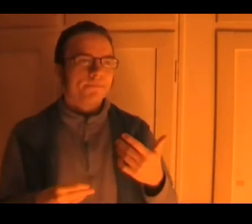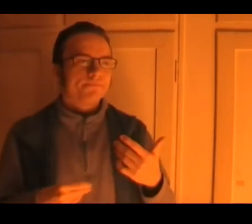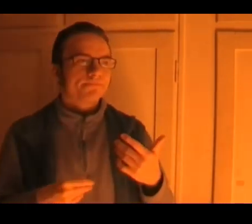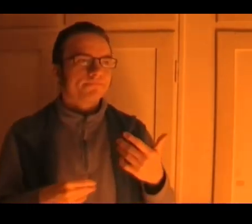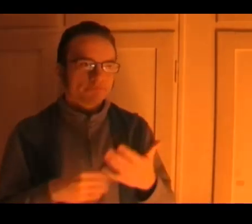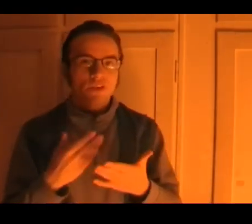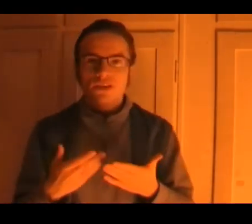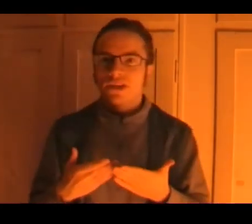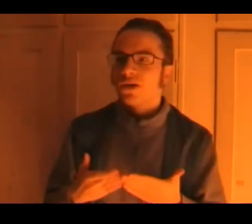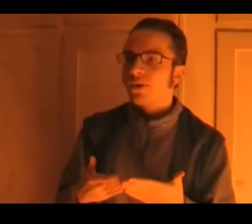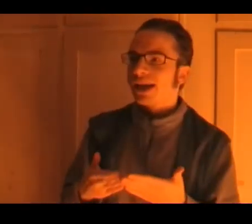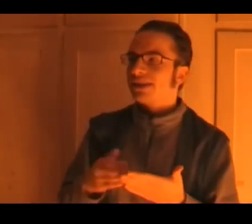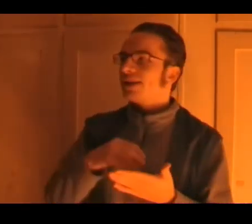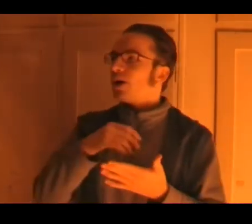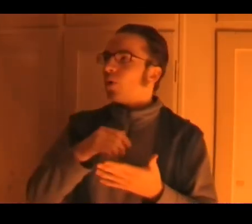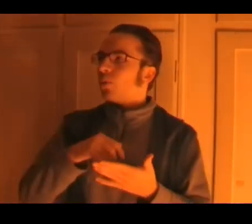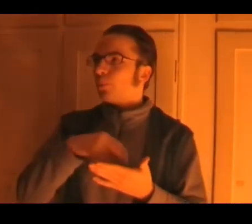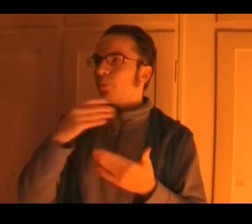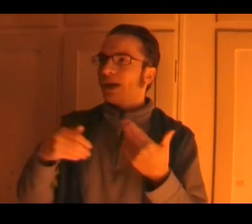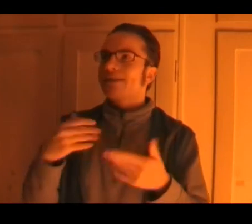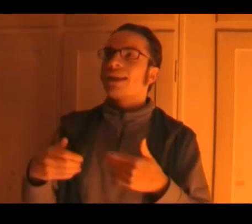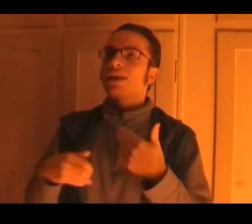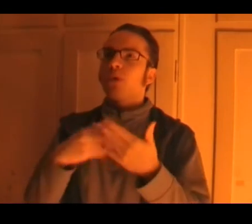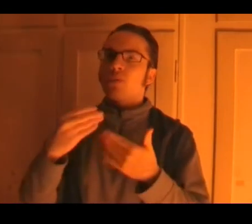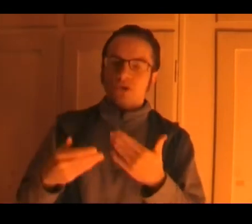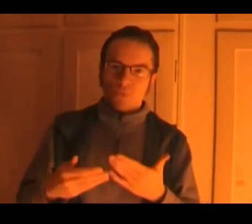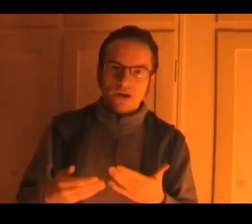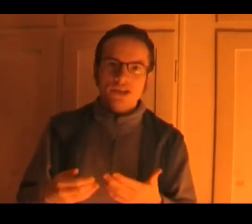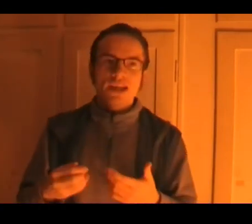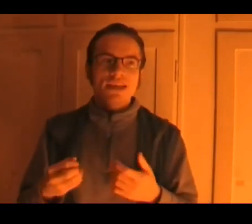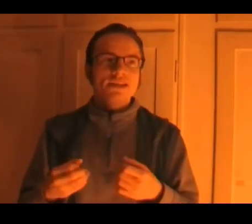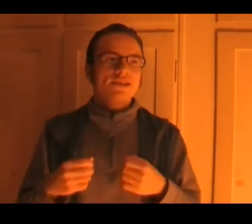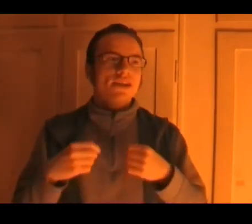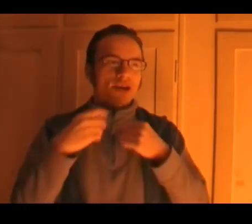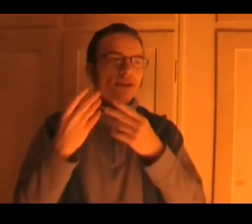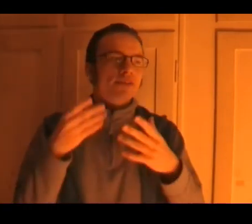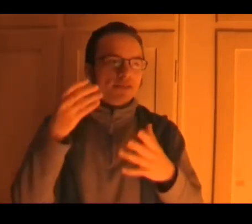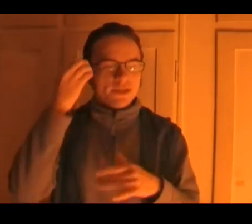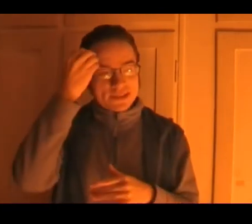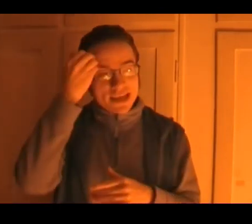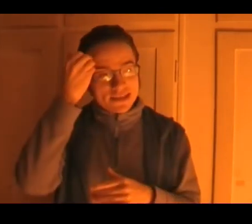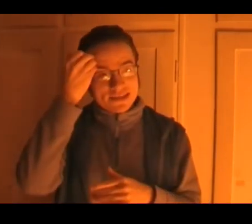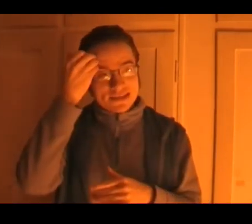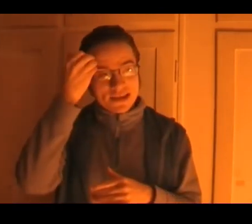you know and it's like what what you're watching is these kids um